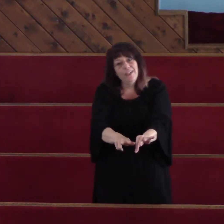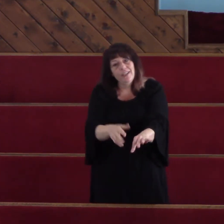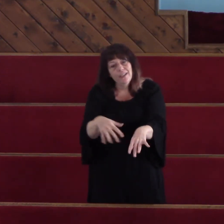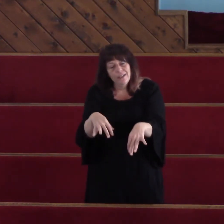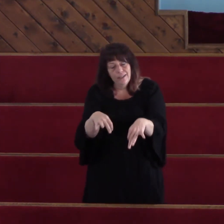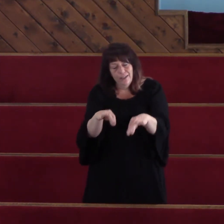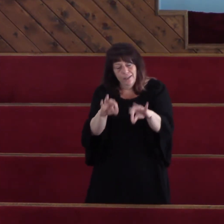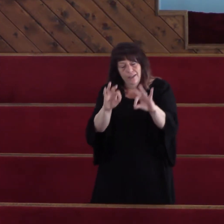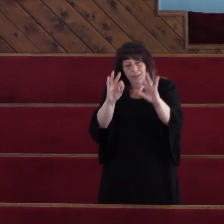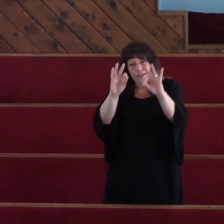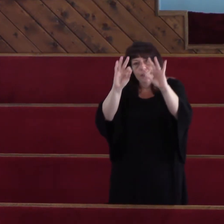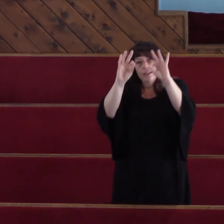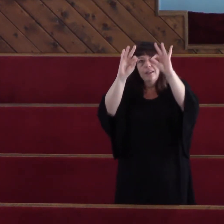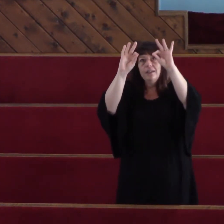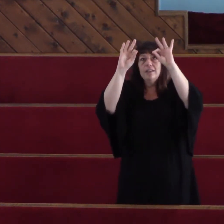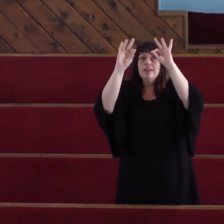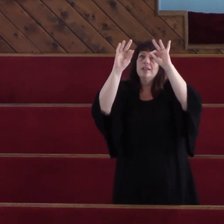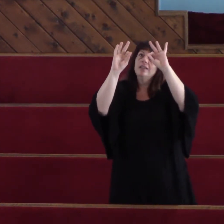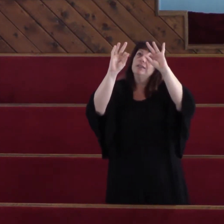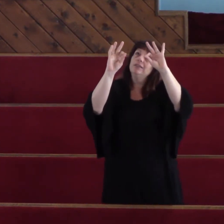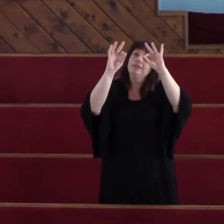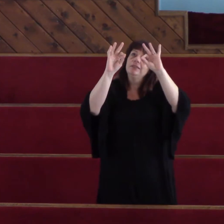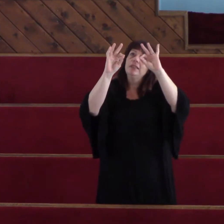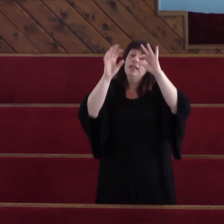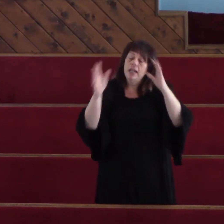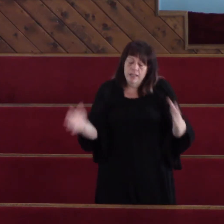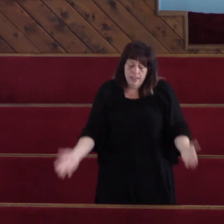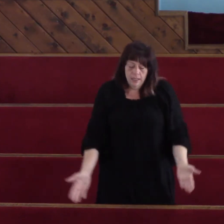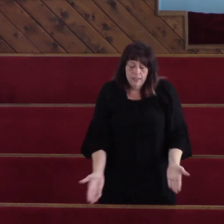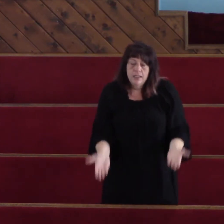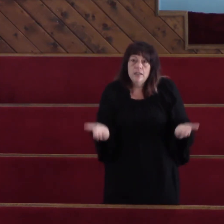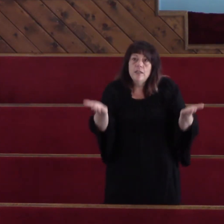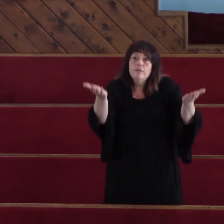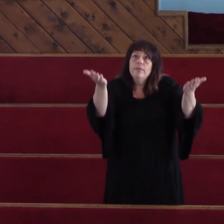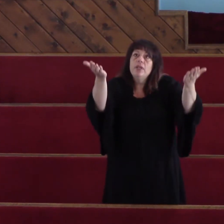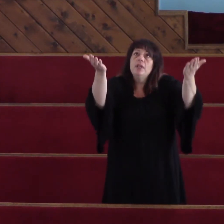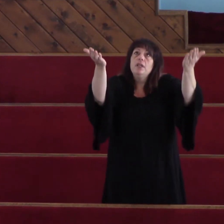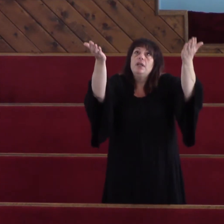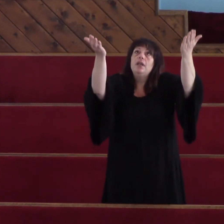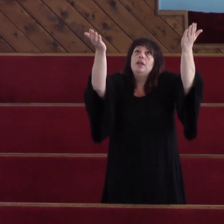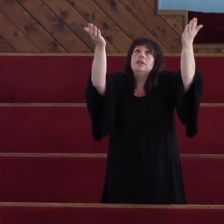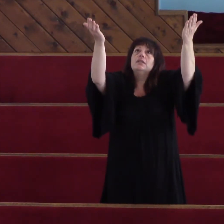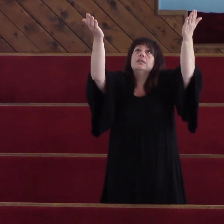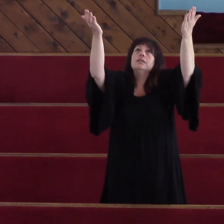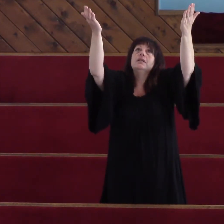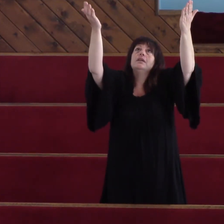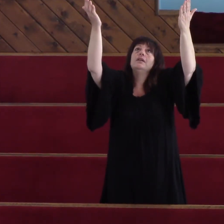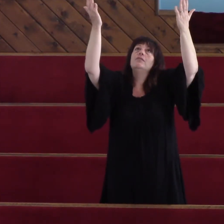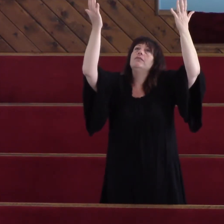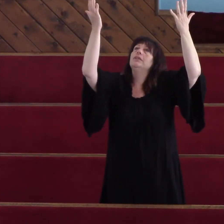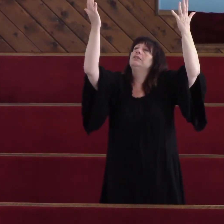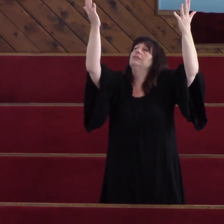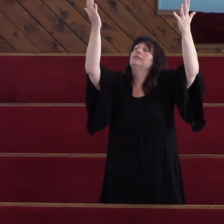feet, as I lift my hands